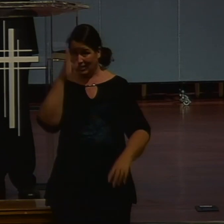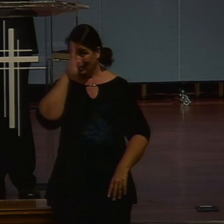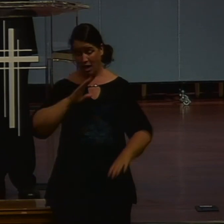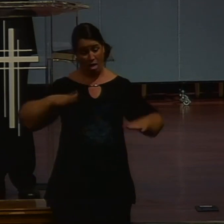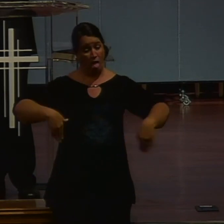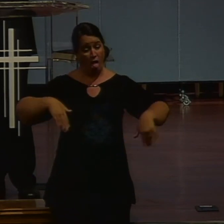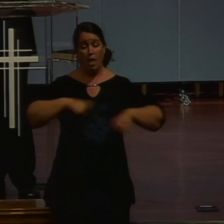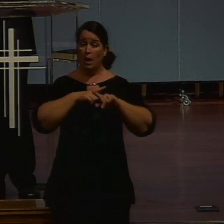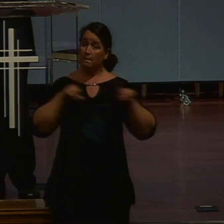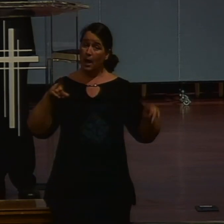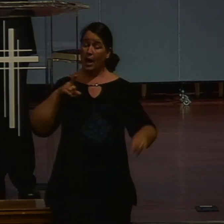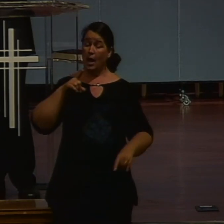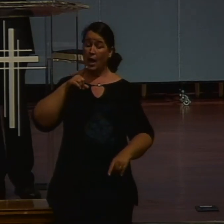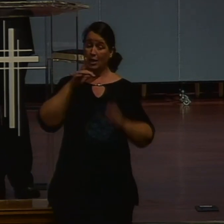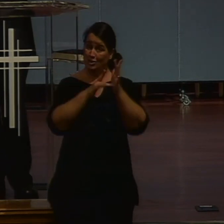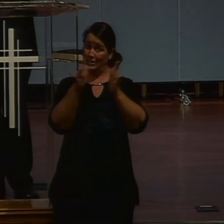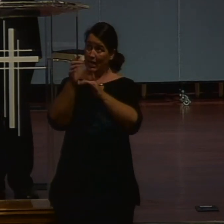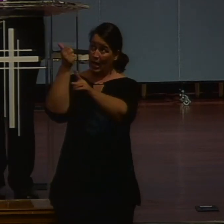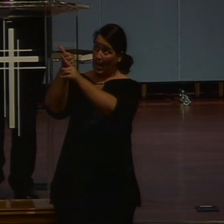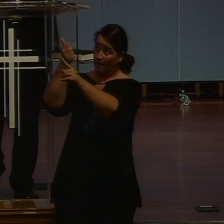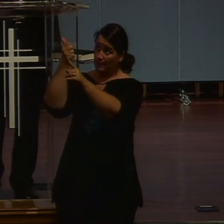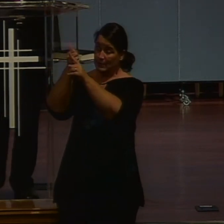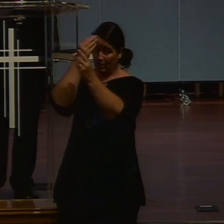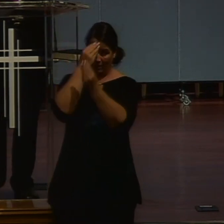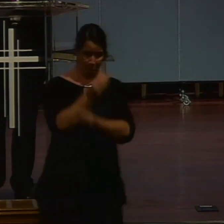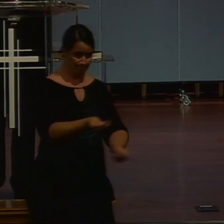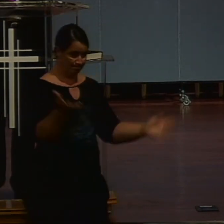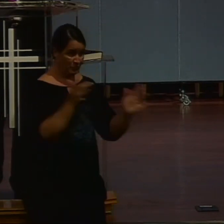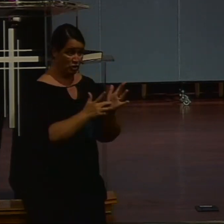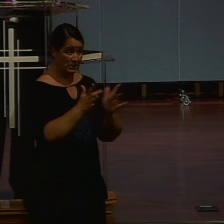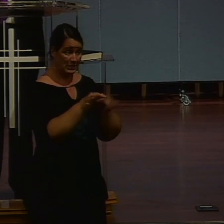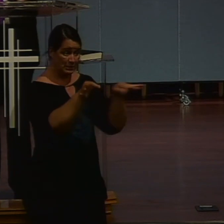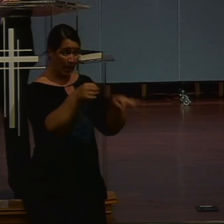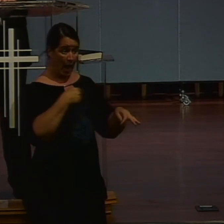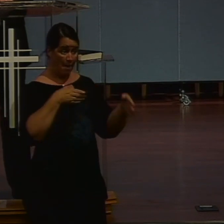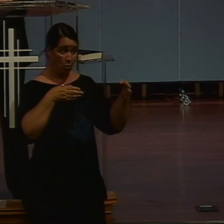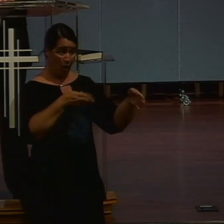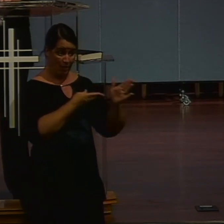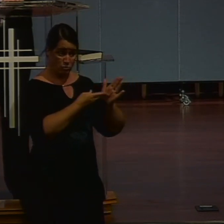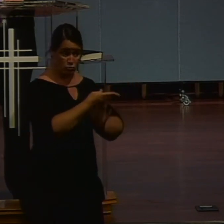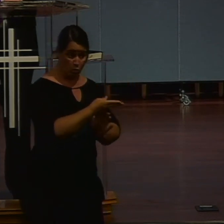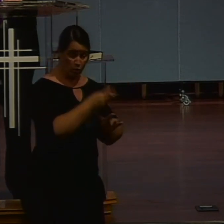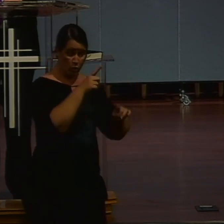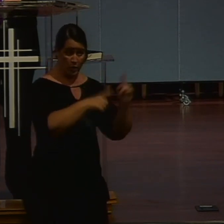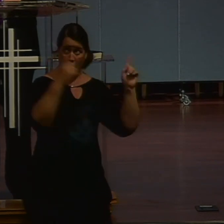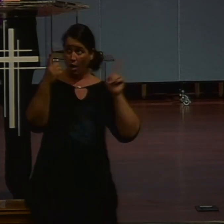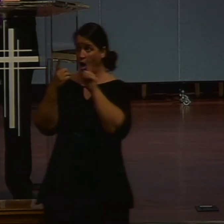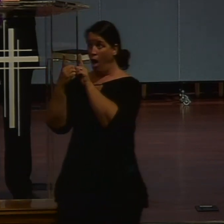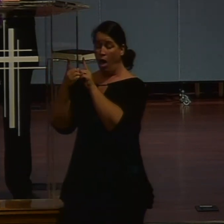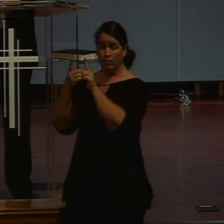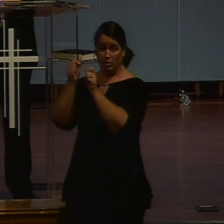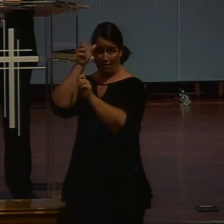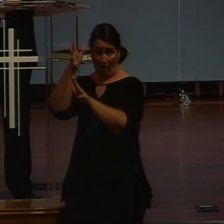But the only begotten son. Who is in the bosom. Of the father. He has declared him to us. And Jesus said. I am the way. I am the truth. And no man. Cometh unto the father. Except